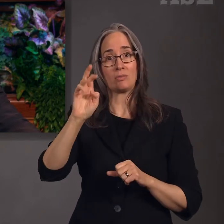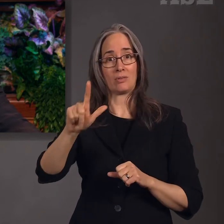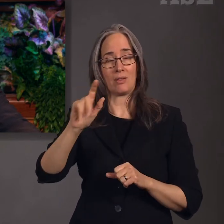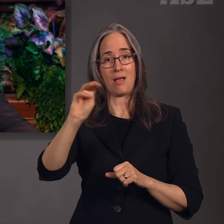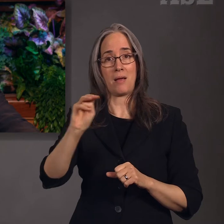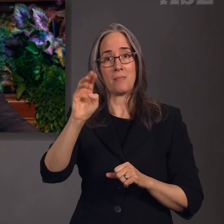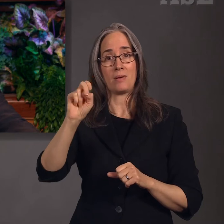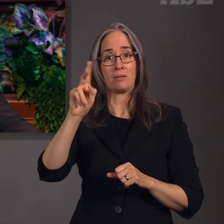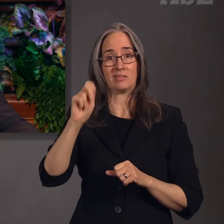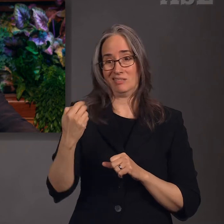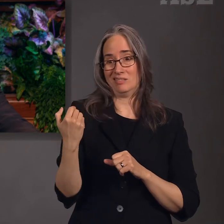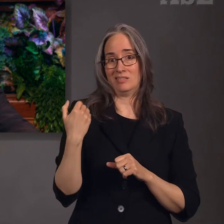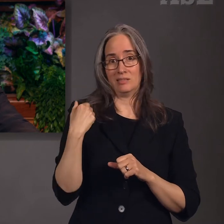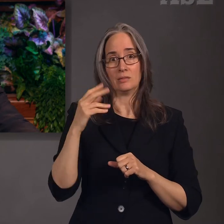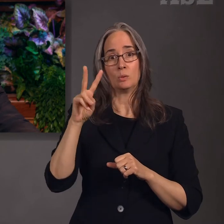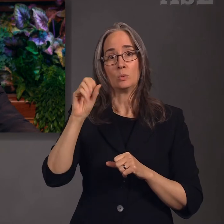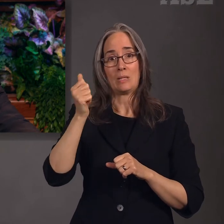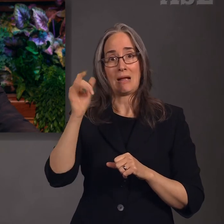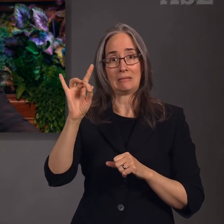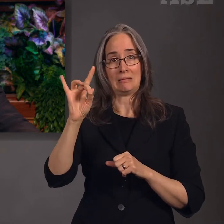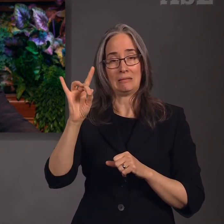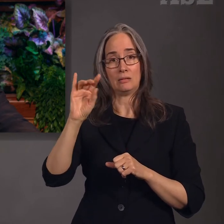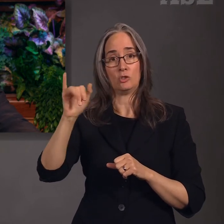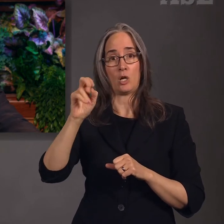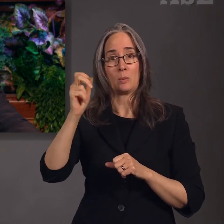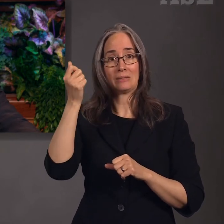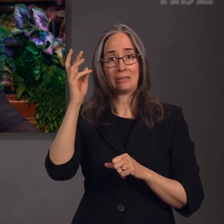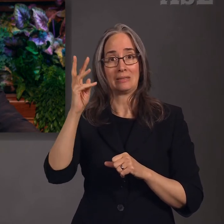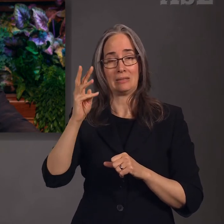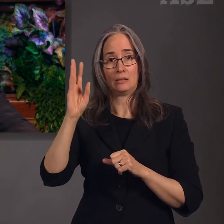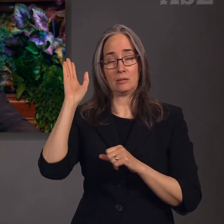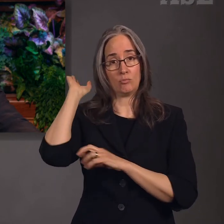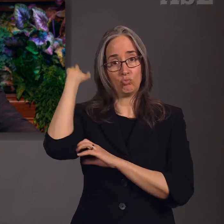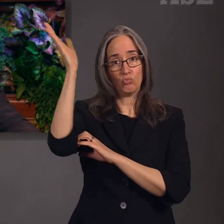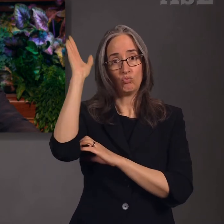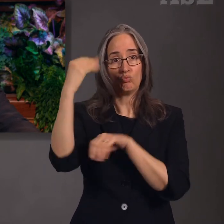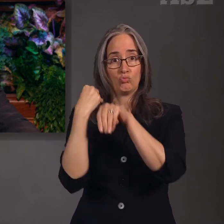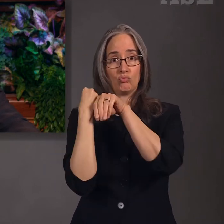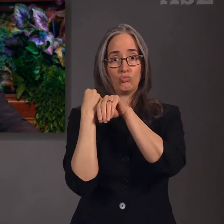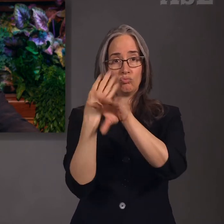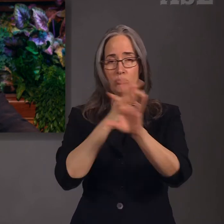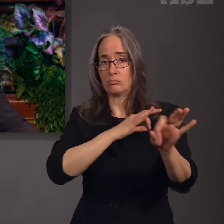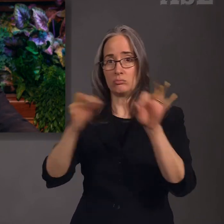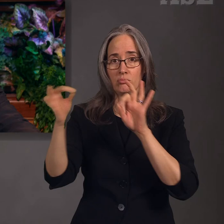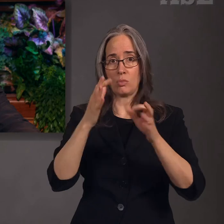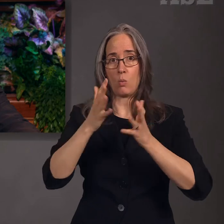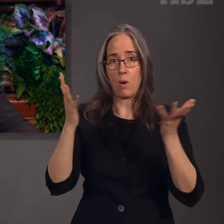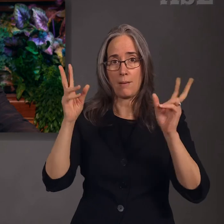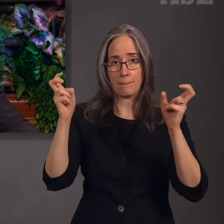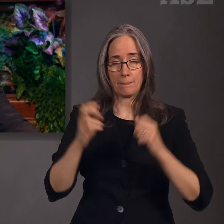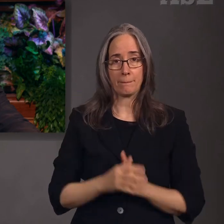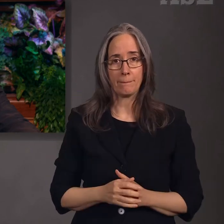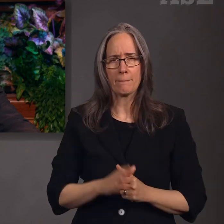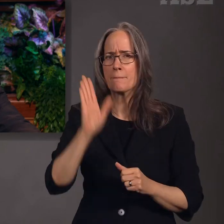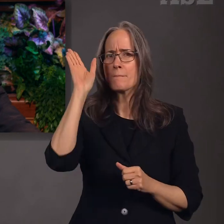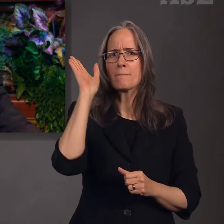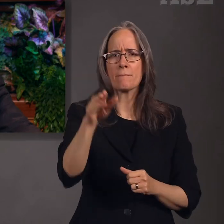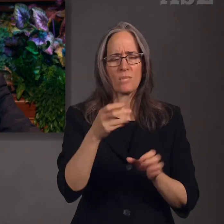January 16, 2018, telecast to, quote, Keep on the covenant path. Your commitment